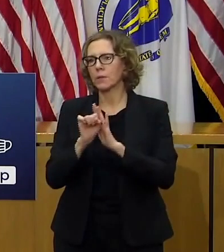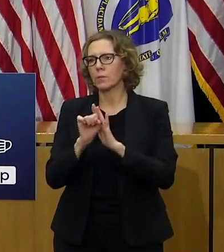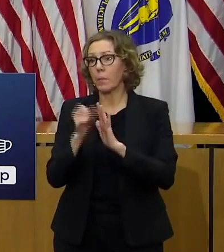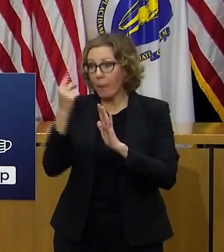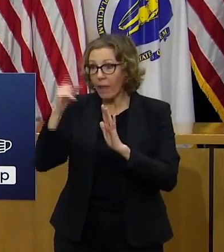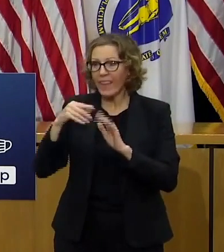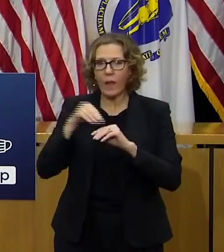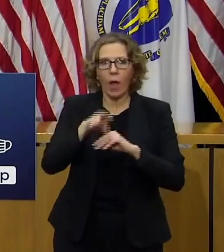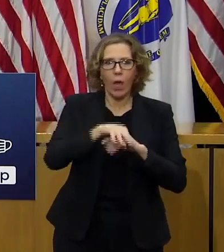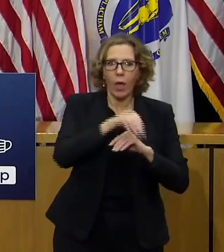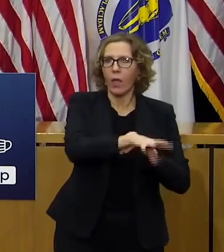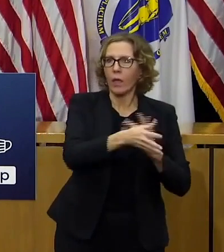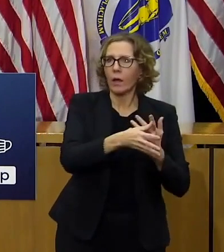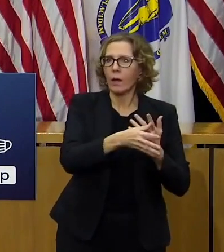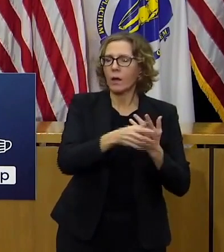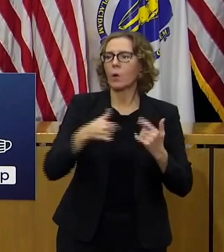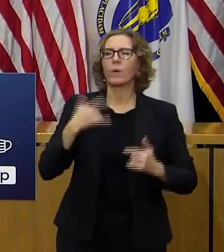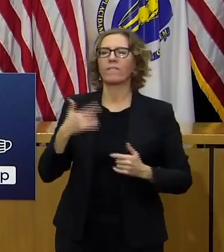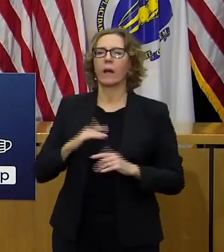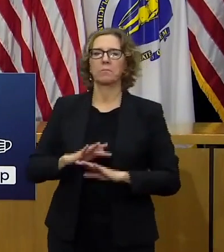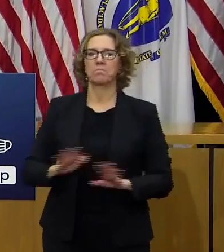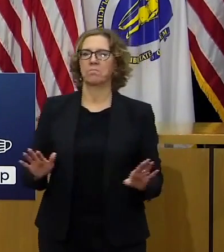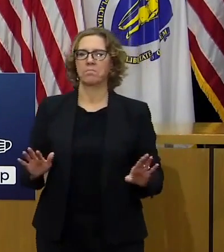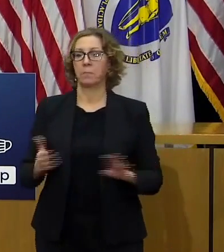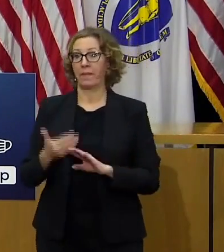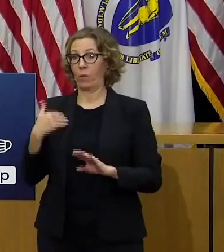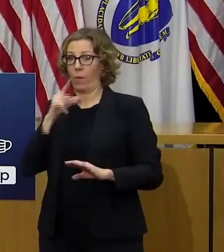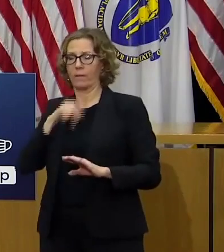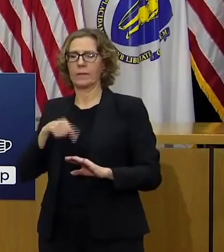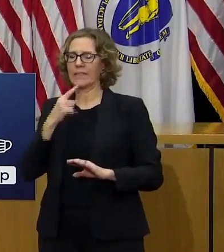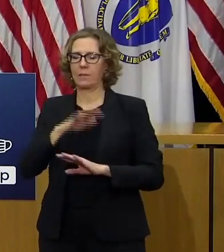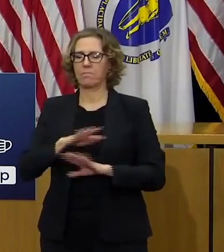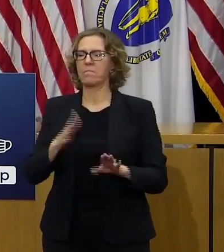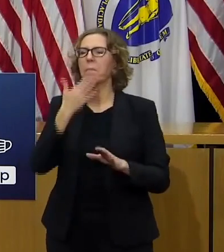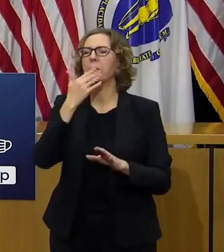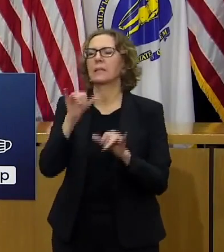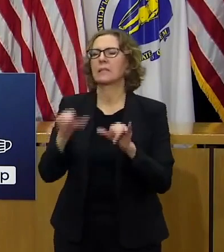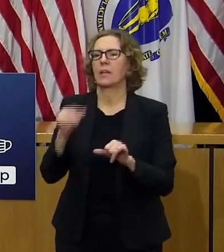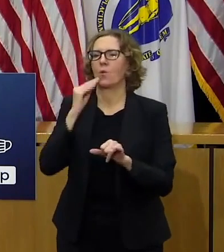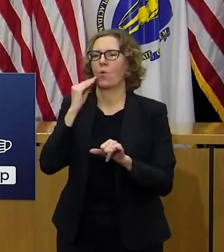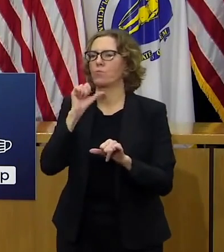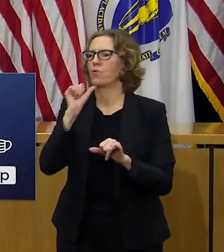that this would be a good year for people to just stick close to home